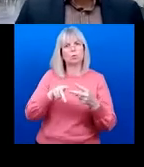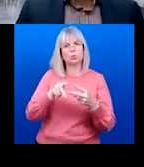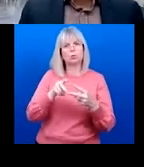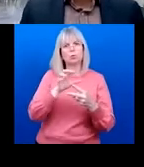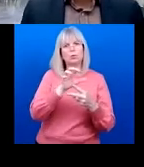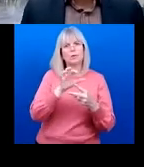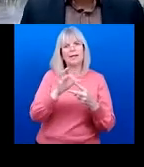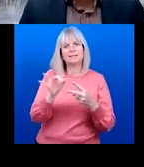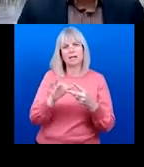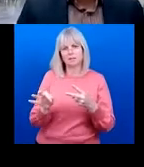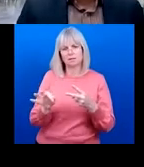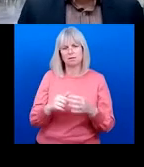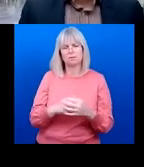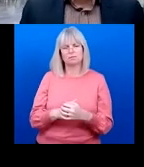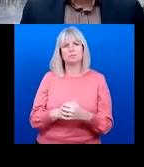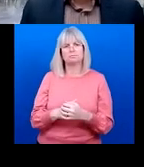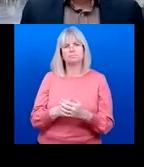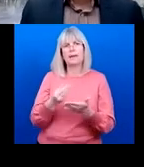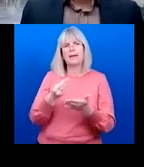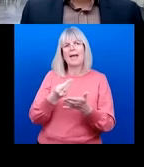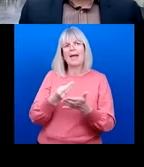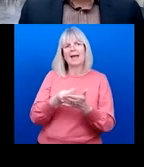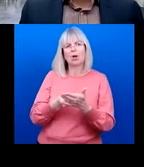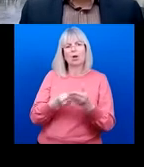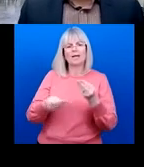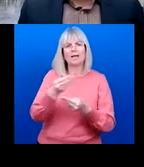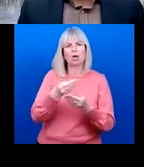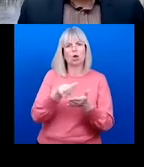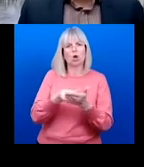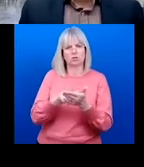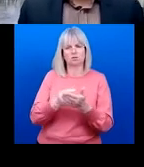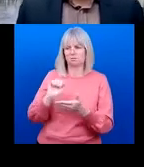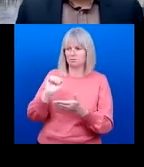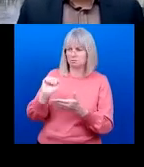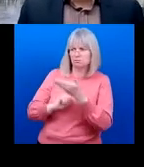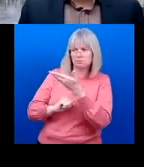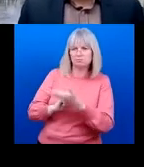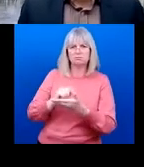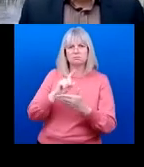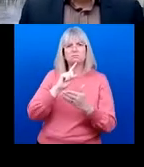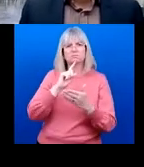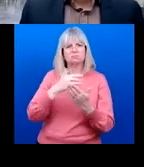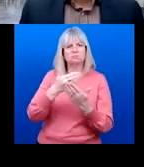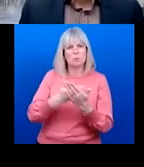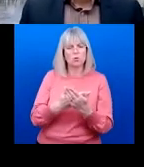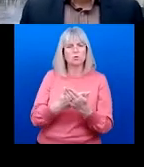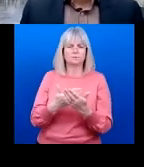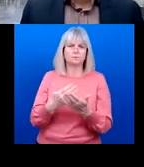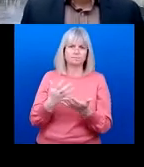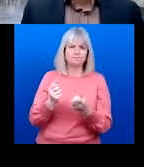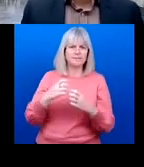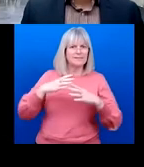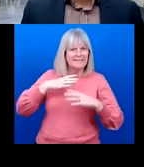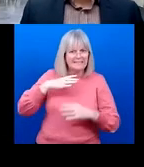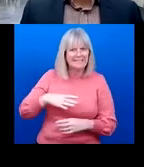cost as as presented in the world report on vision in addressing the unmet need for refractive error and cataract surgery as presented on the